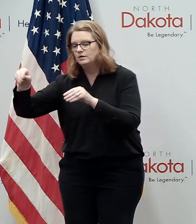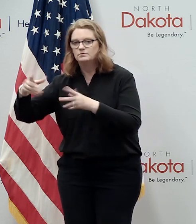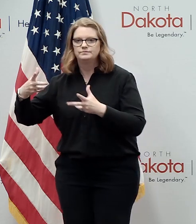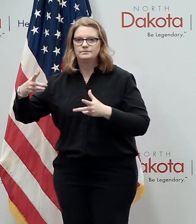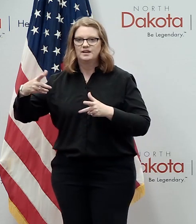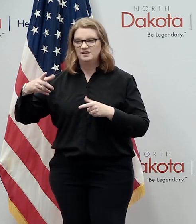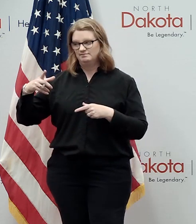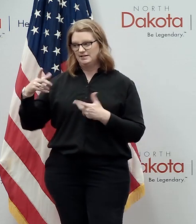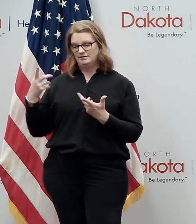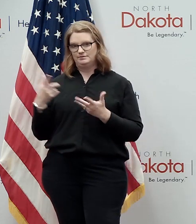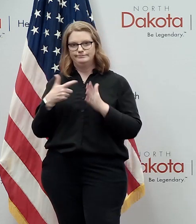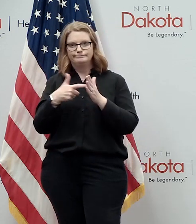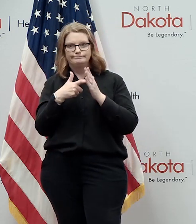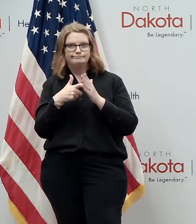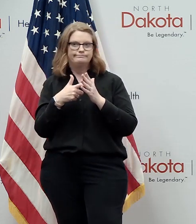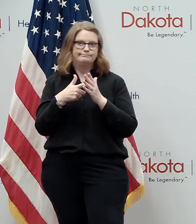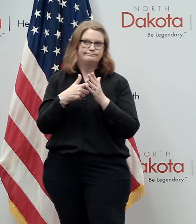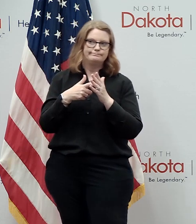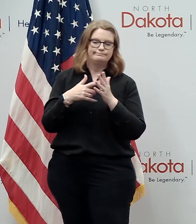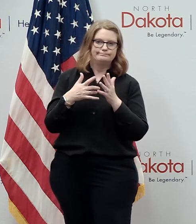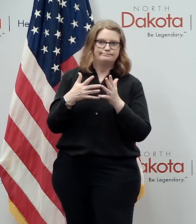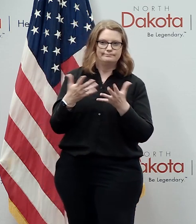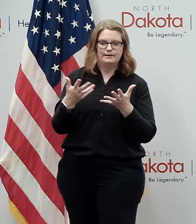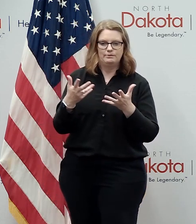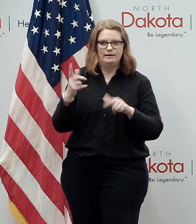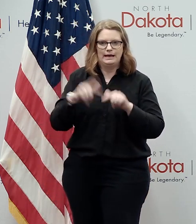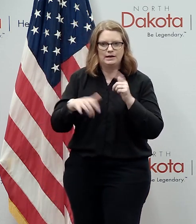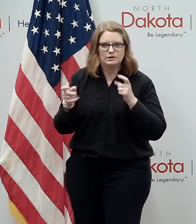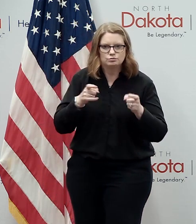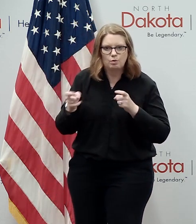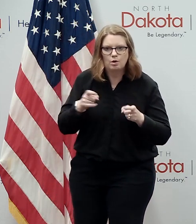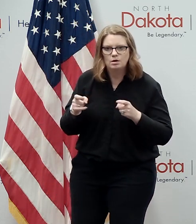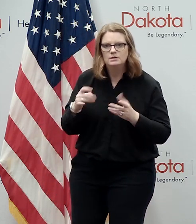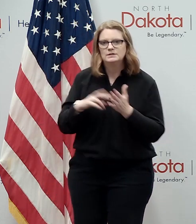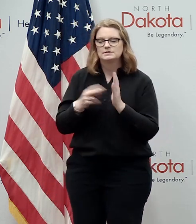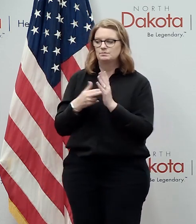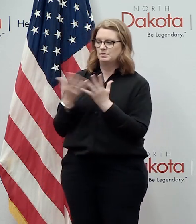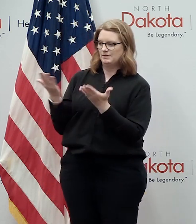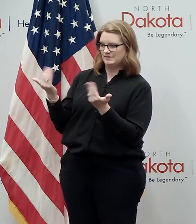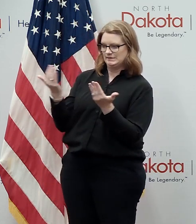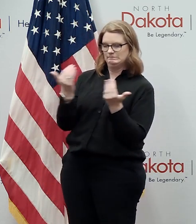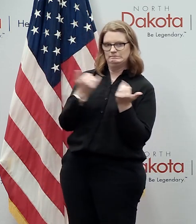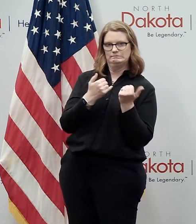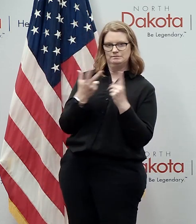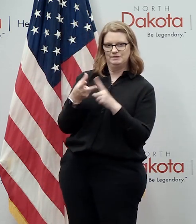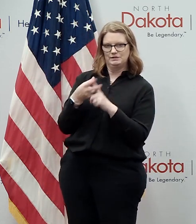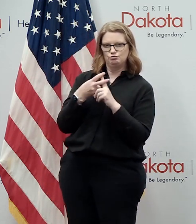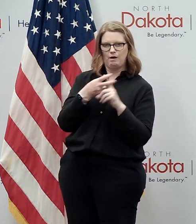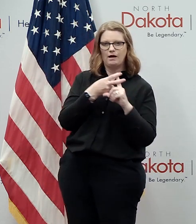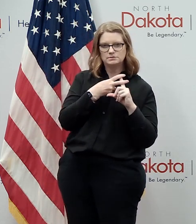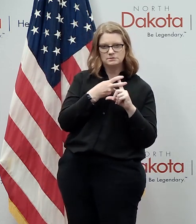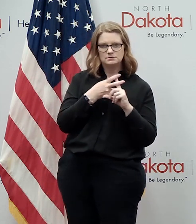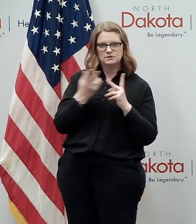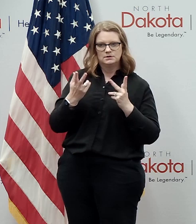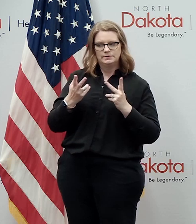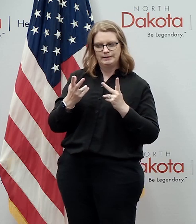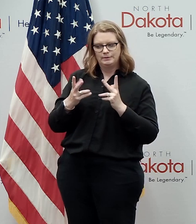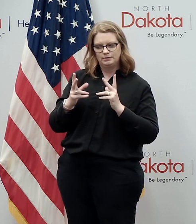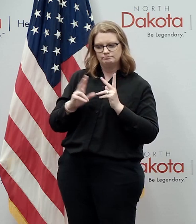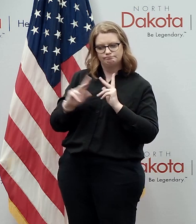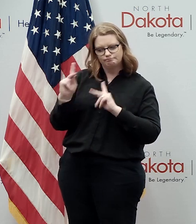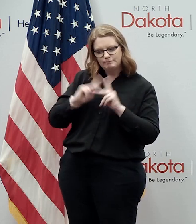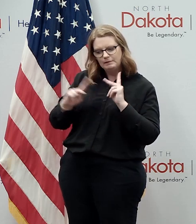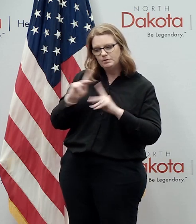that we can control whether we add value to the products here in north dakota that requires we got to attract capital and talent so we got to make sure that we've got a